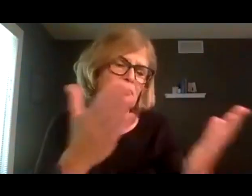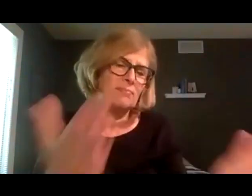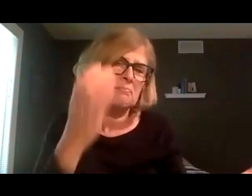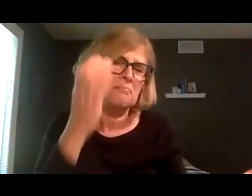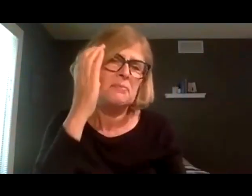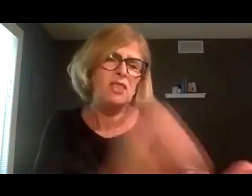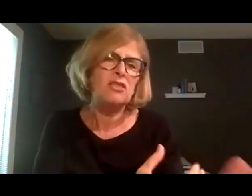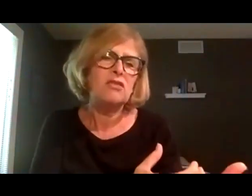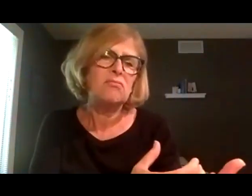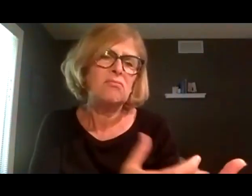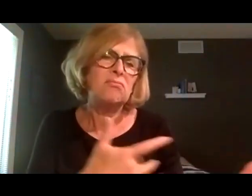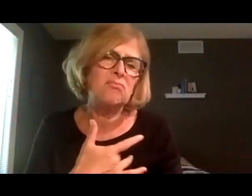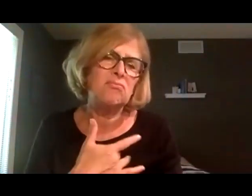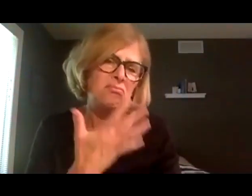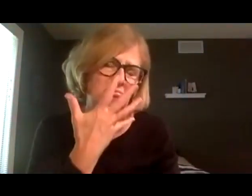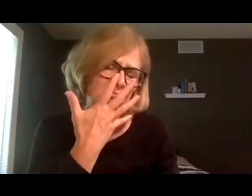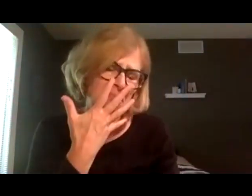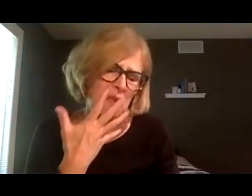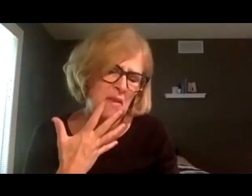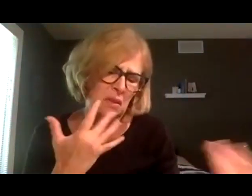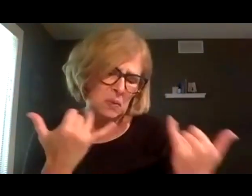today I am sad